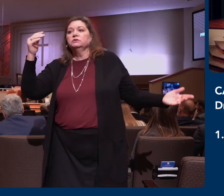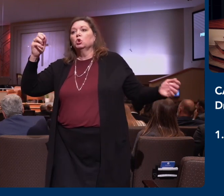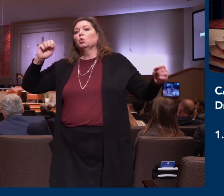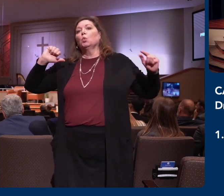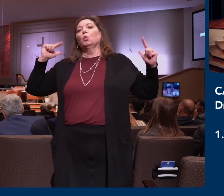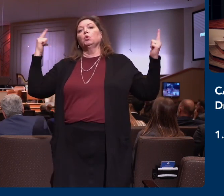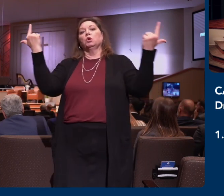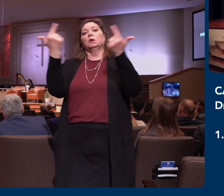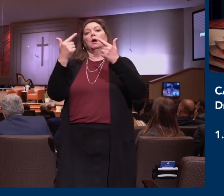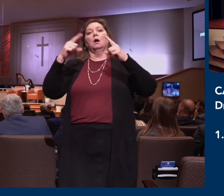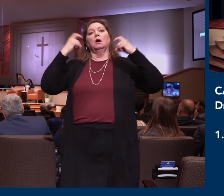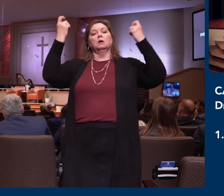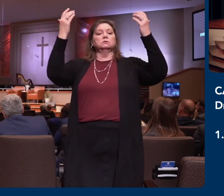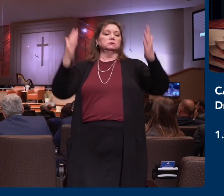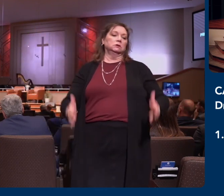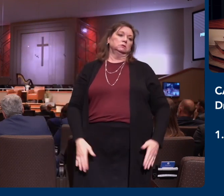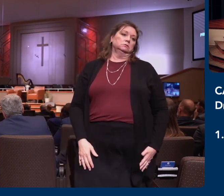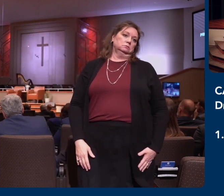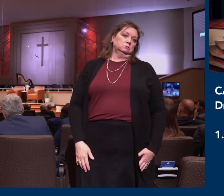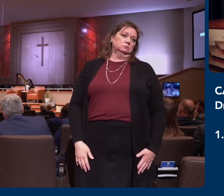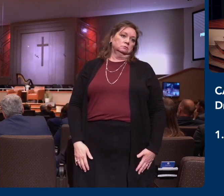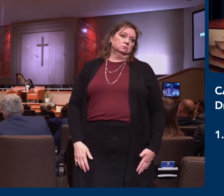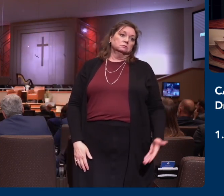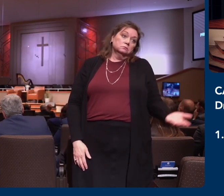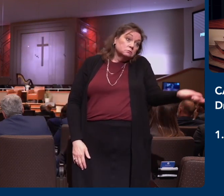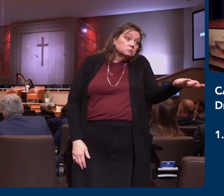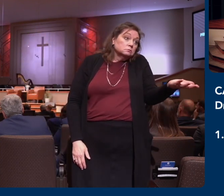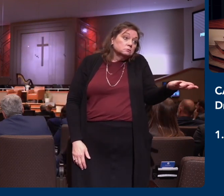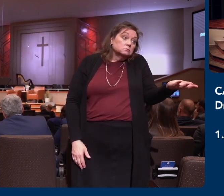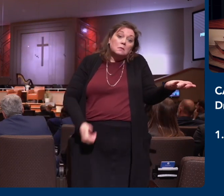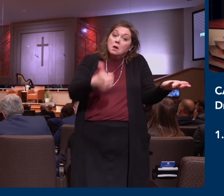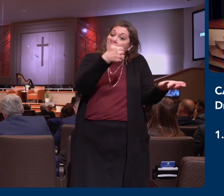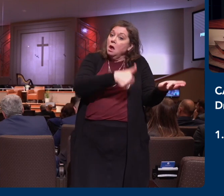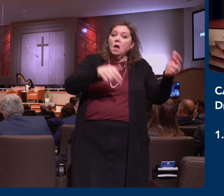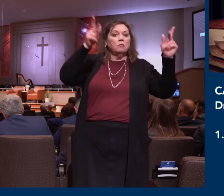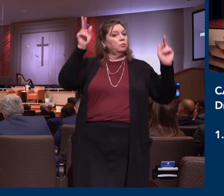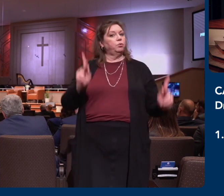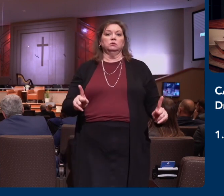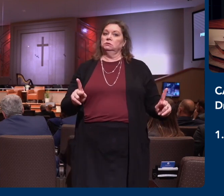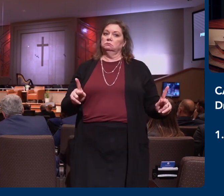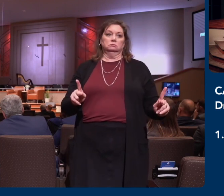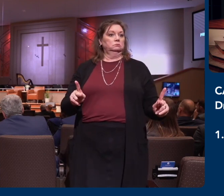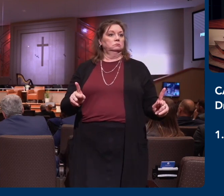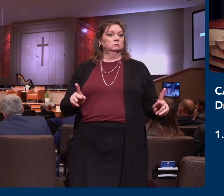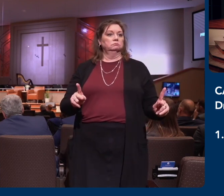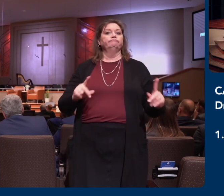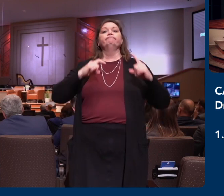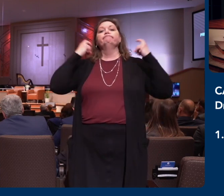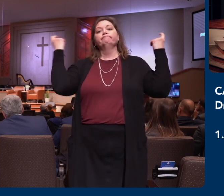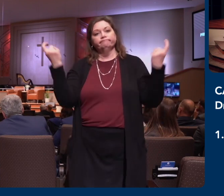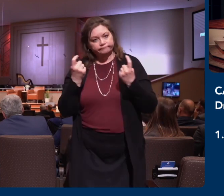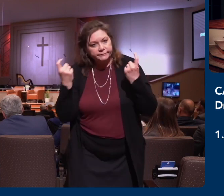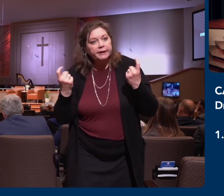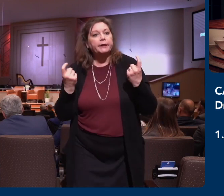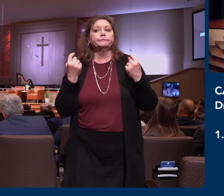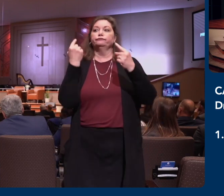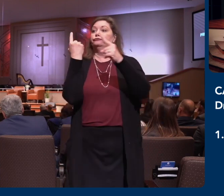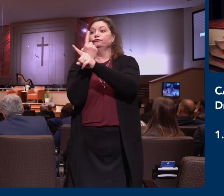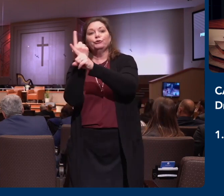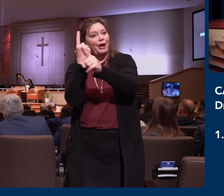sin before God? Right? So it's easy for us to say it, but actually dealing with it on a regular basis. But we say that about other people while we know they're